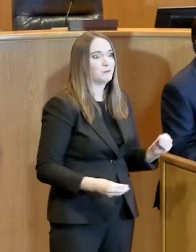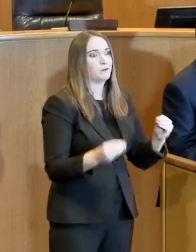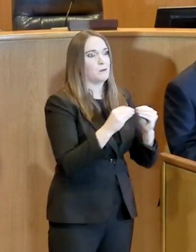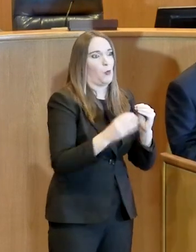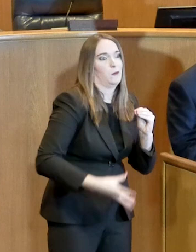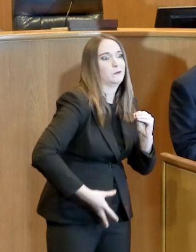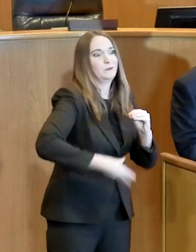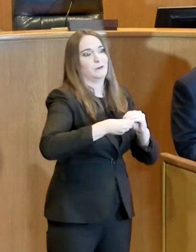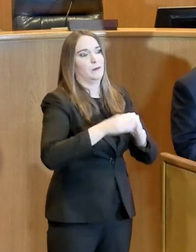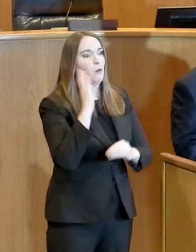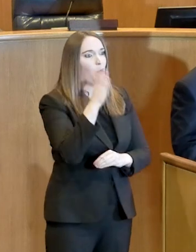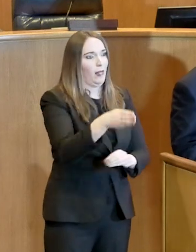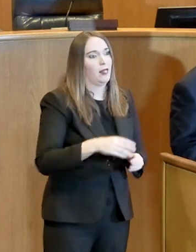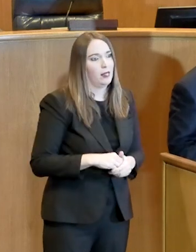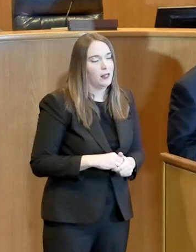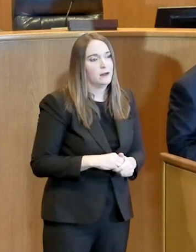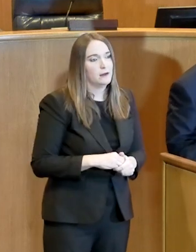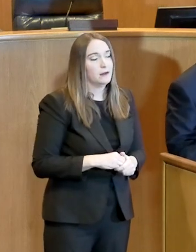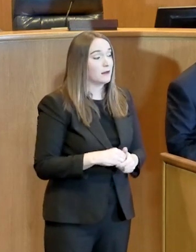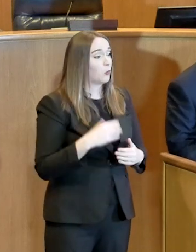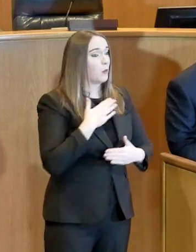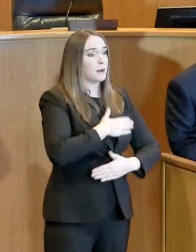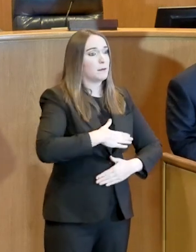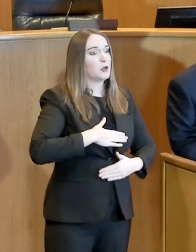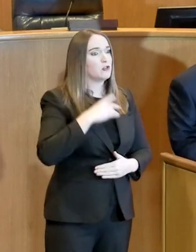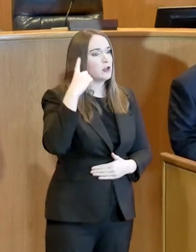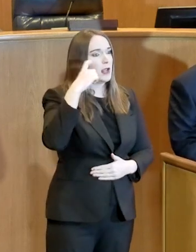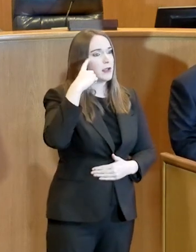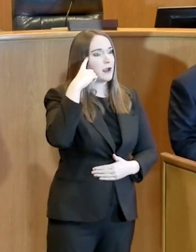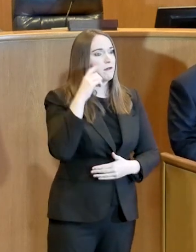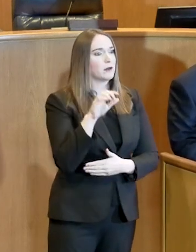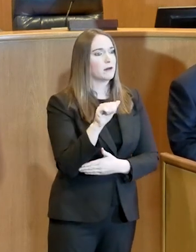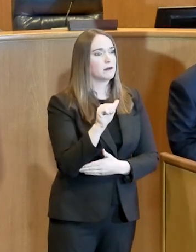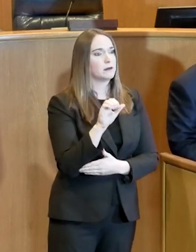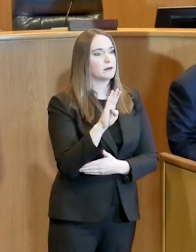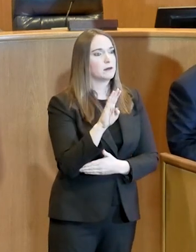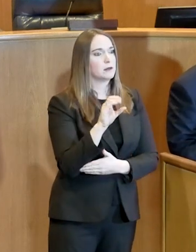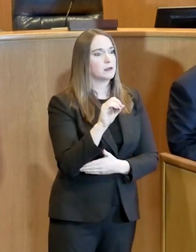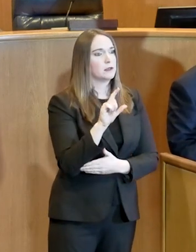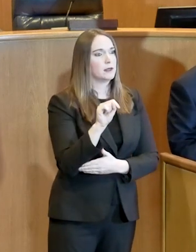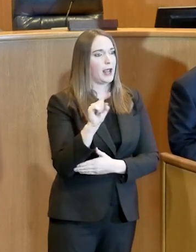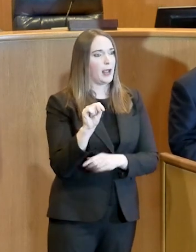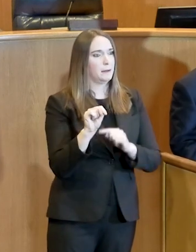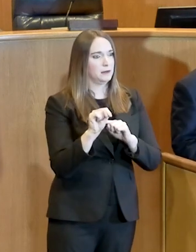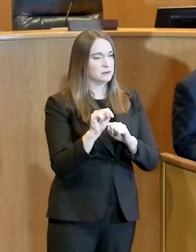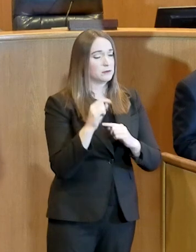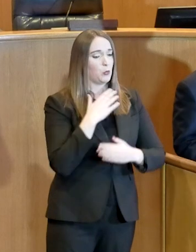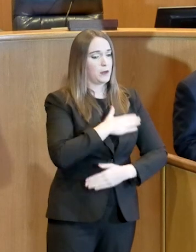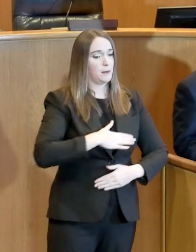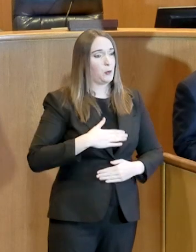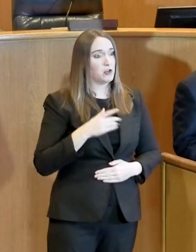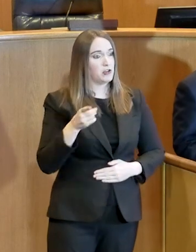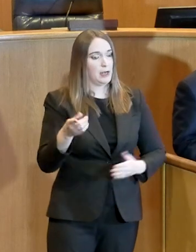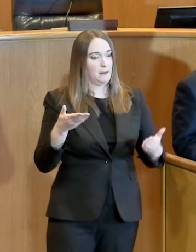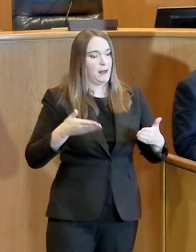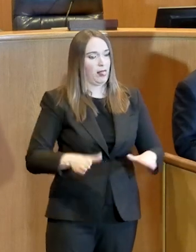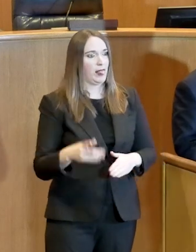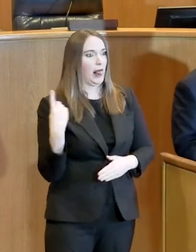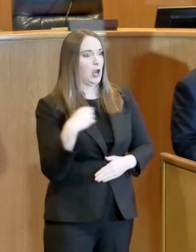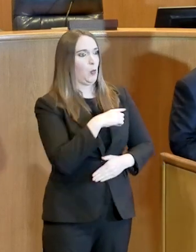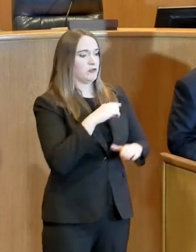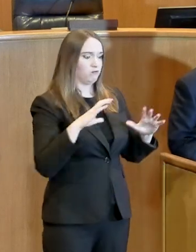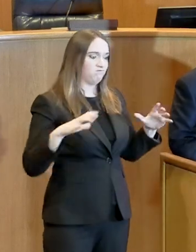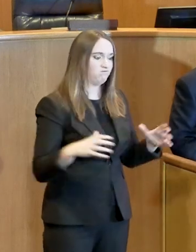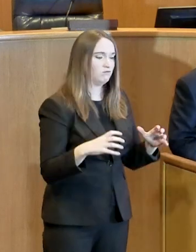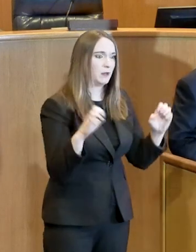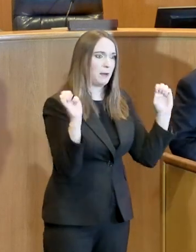and I'm very appreciative of Governor Abbott allowing us to be able to call emergency meetings because this situation is very fluid. Things